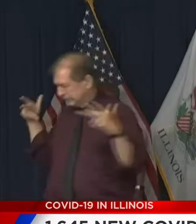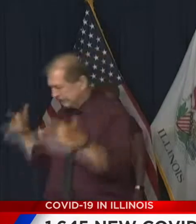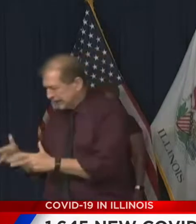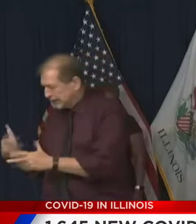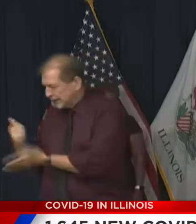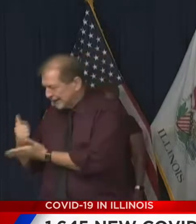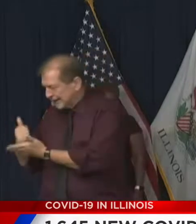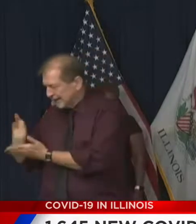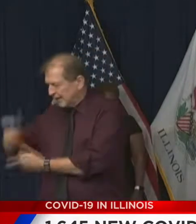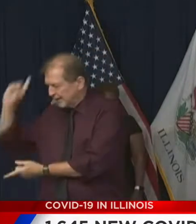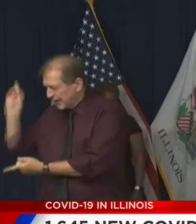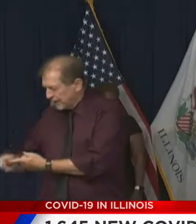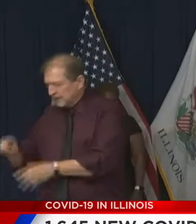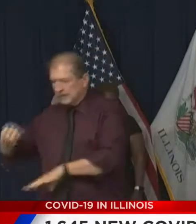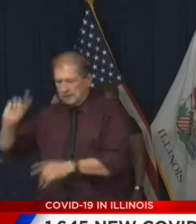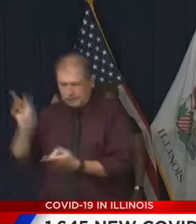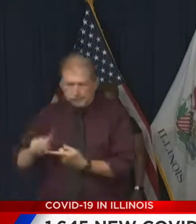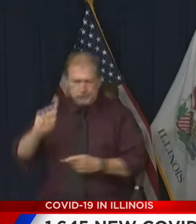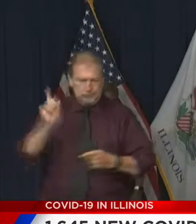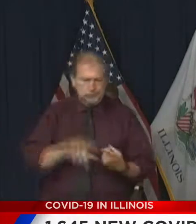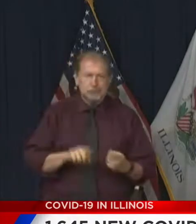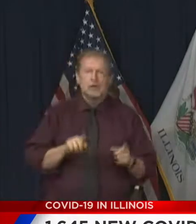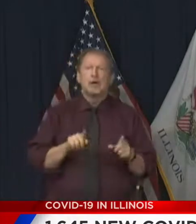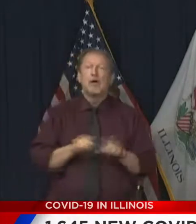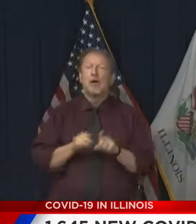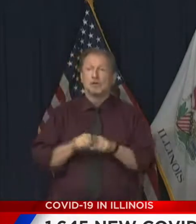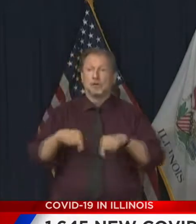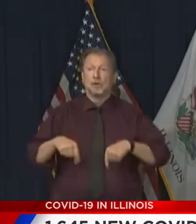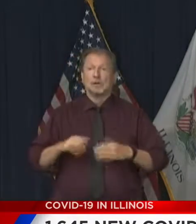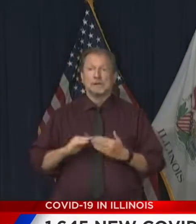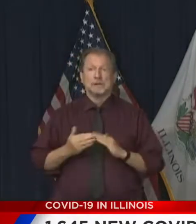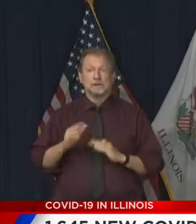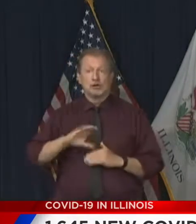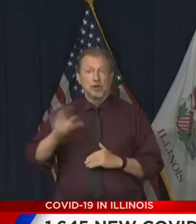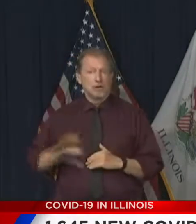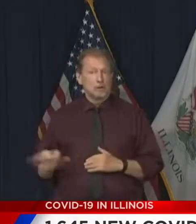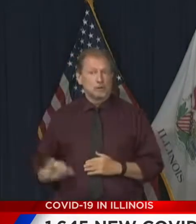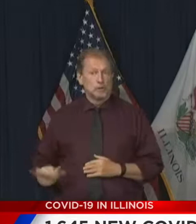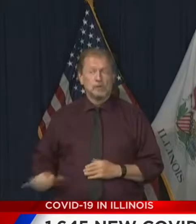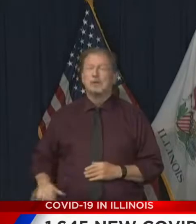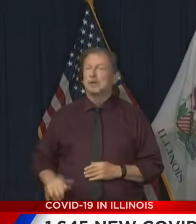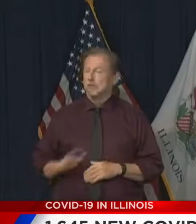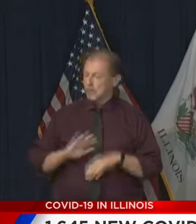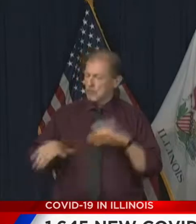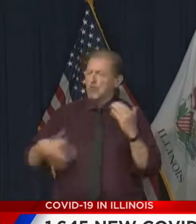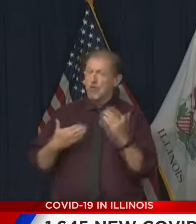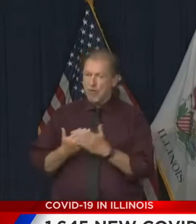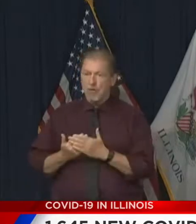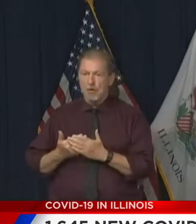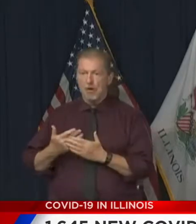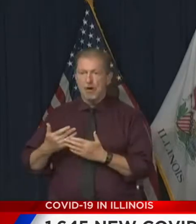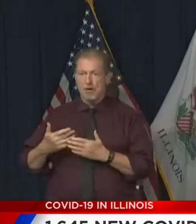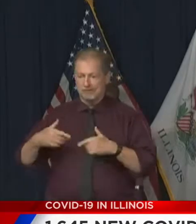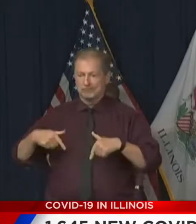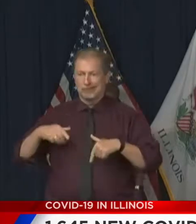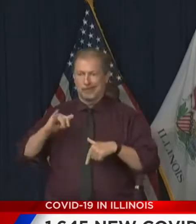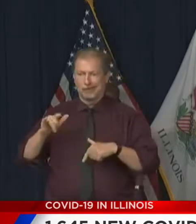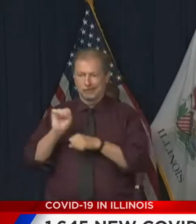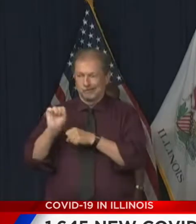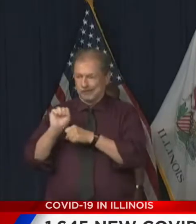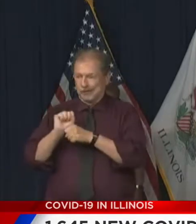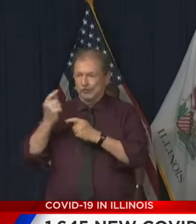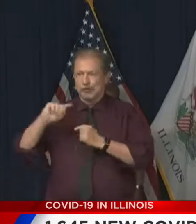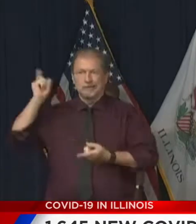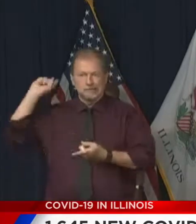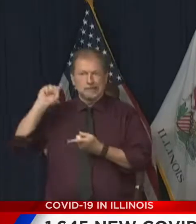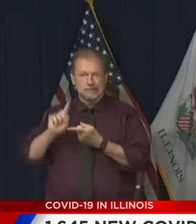numbers down, and you've seen the work at the city of Chicago to do that, too. You know, we're all working hard to get this done. That's